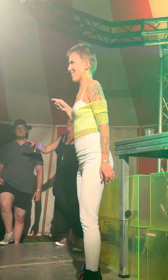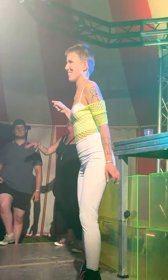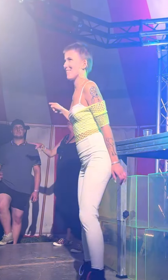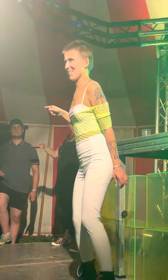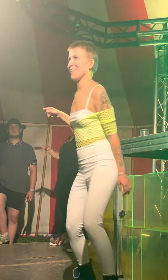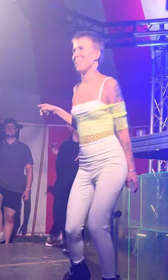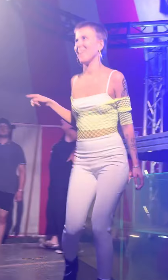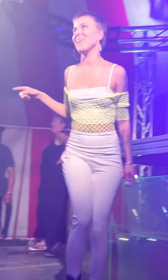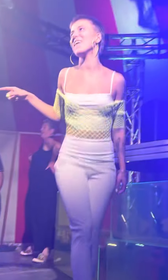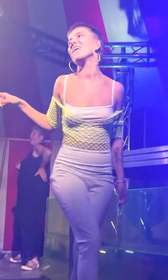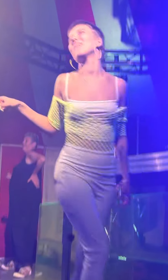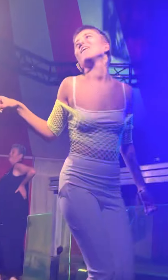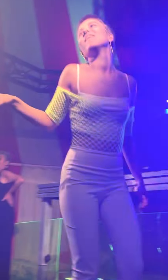of the abuse